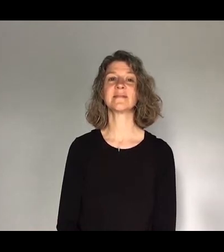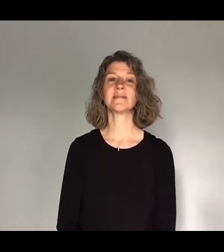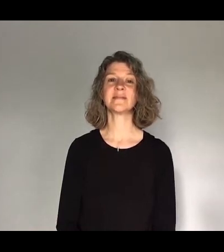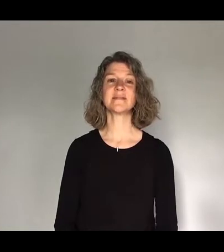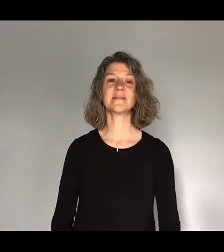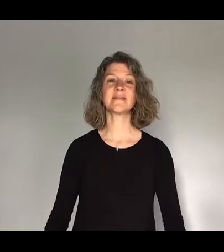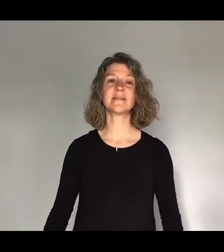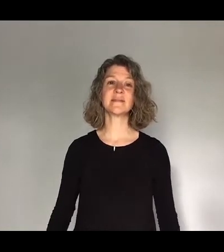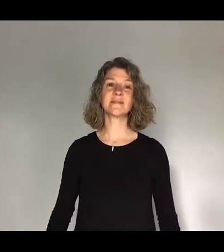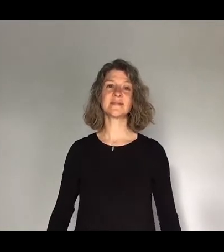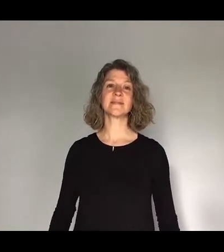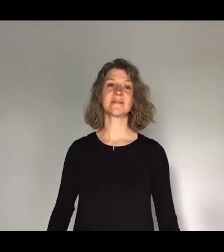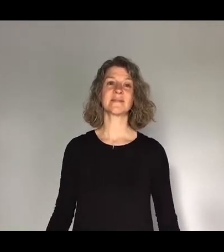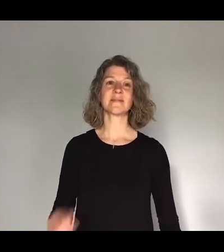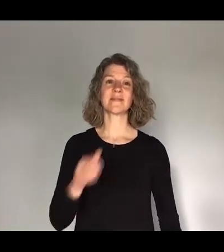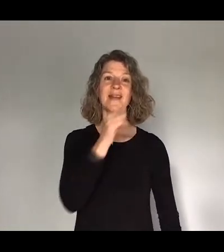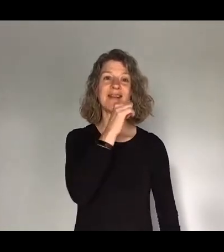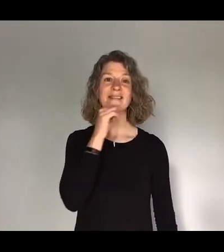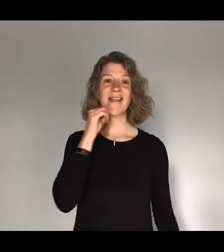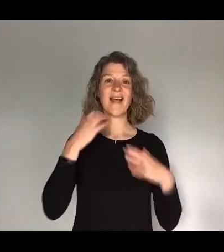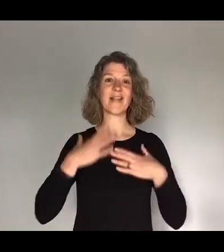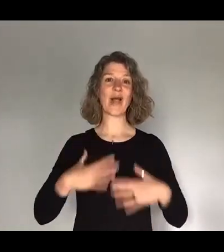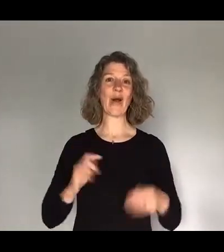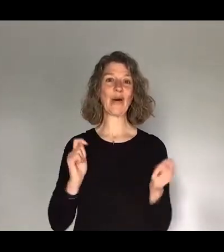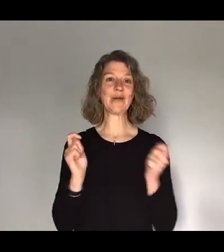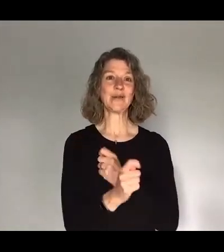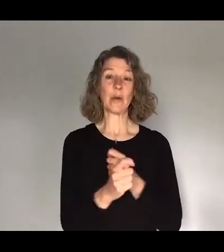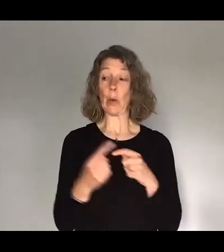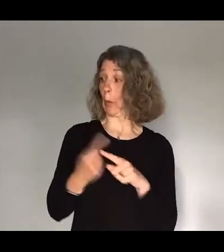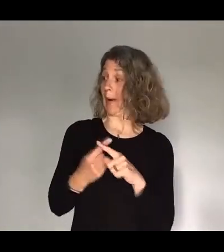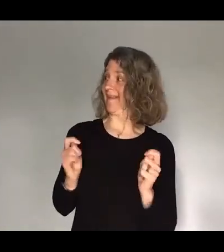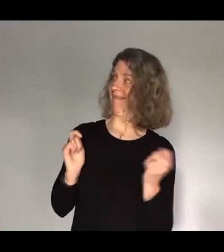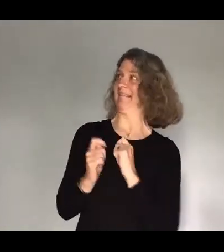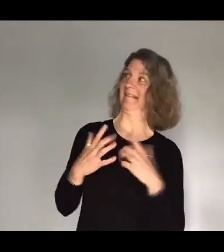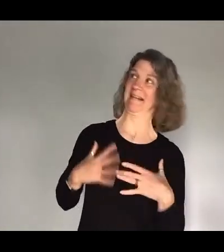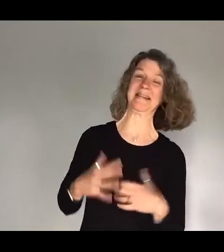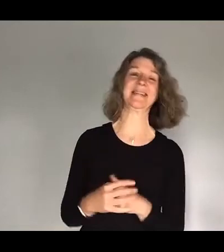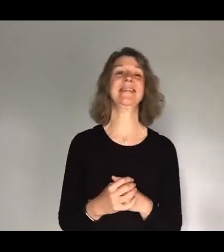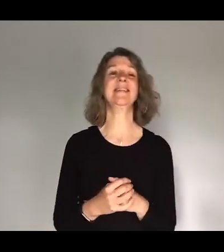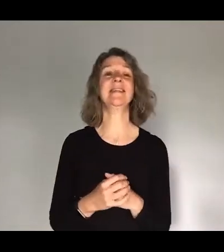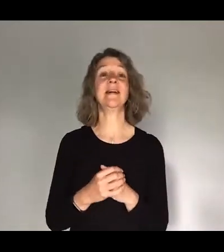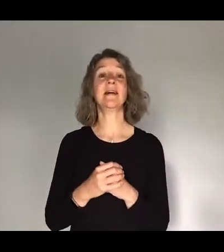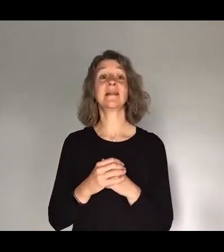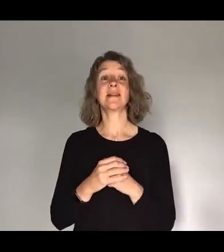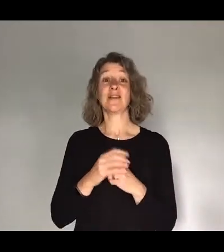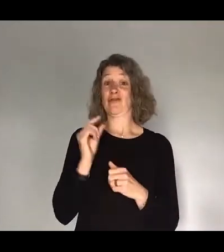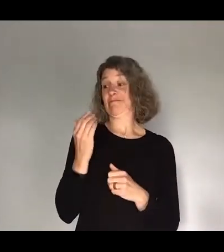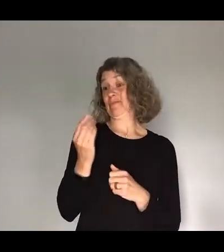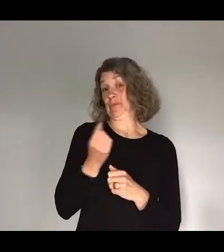Nice costume change, Catherine. It was quick on the side. In just over nine weeks, we are going on